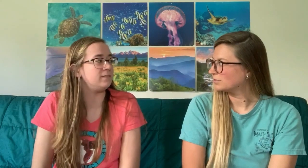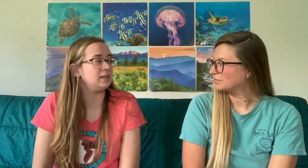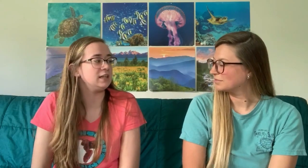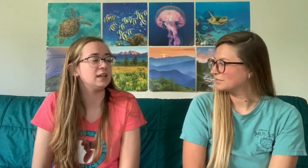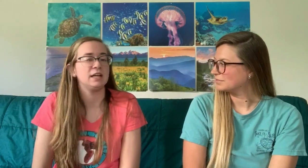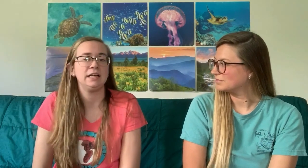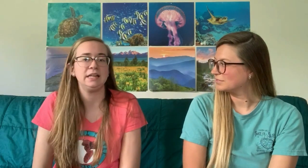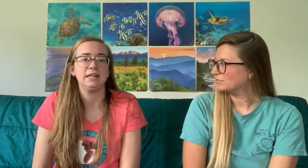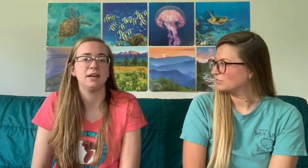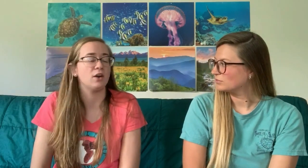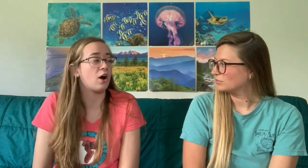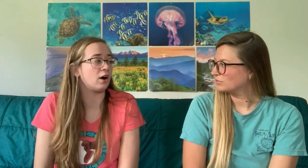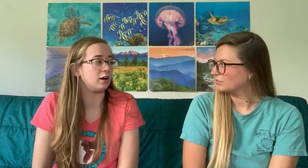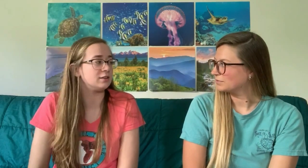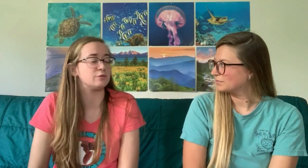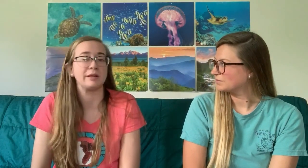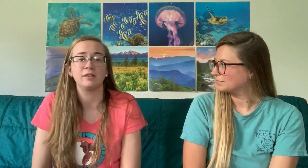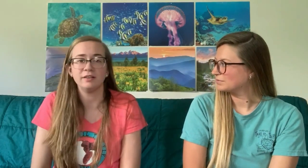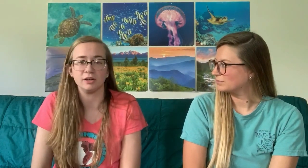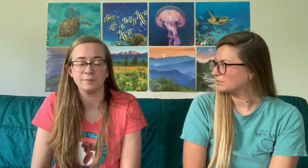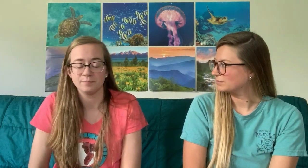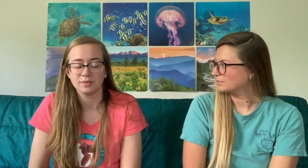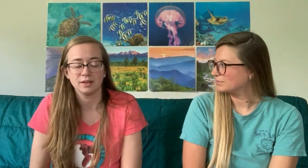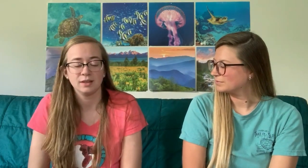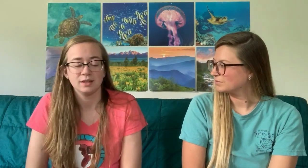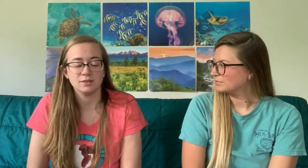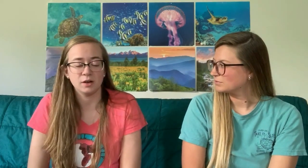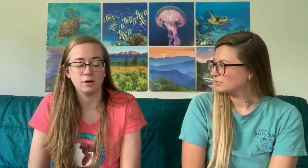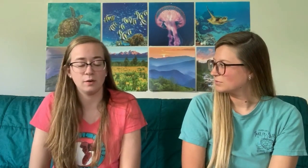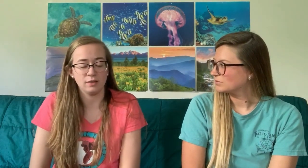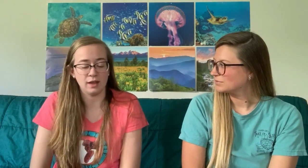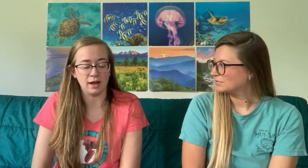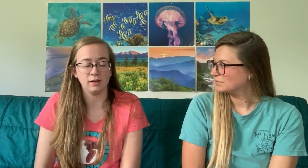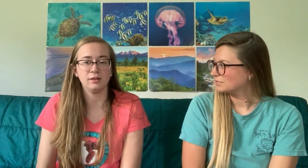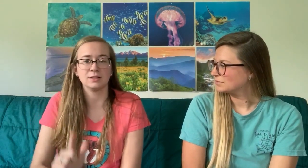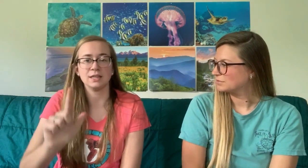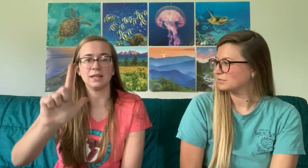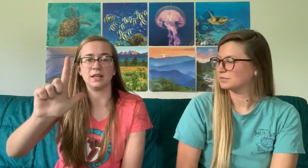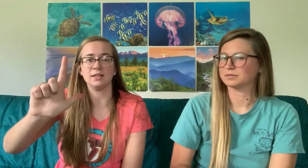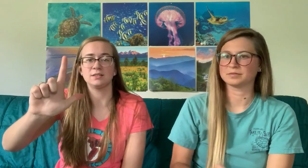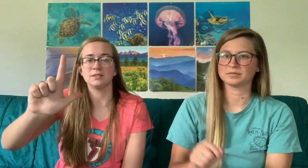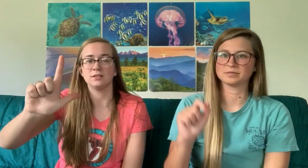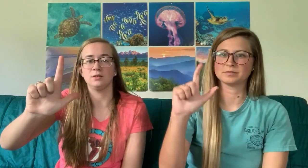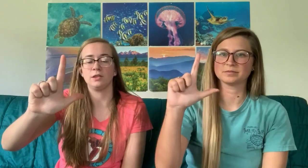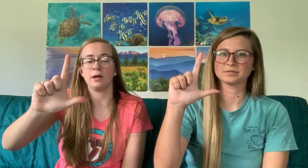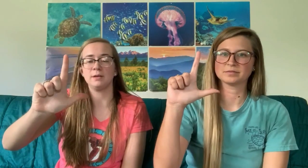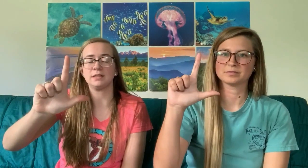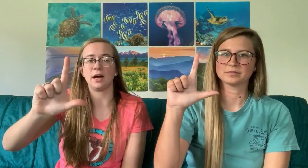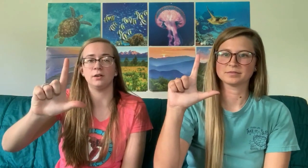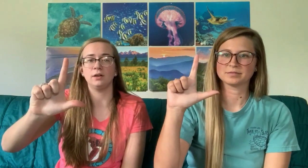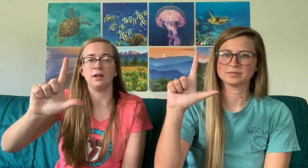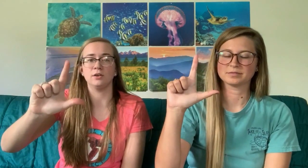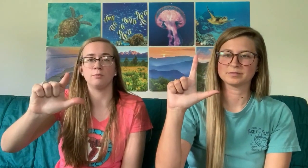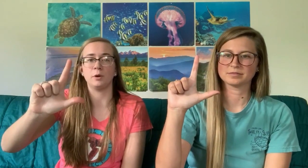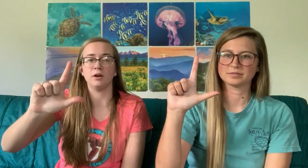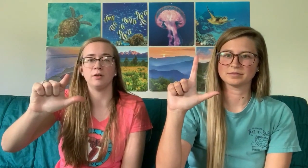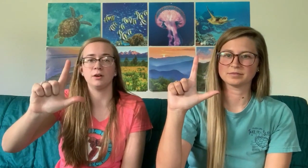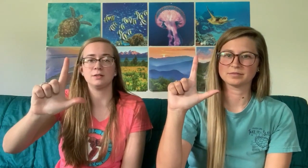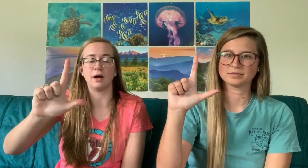V, E, and R to spell out liver. So L looks like this. Your thumb is out and your pointer finger is